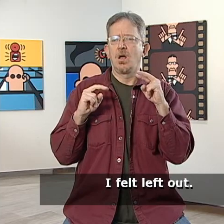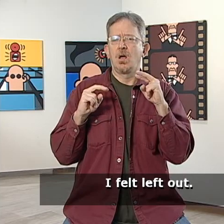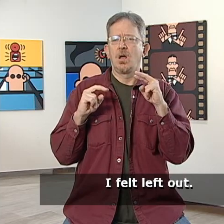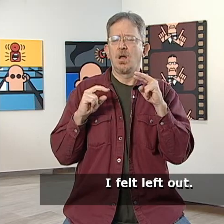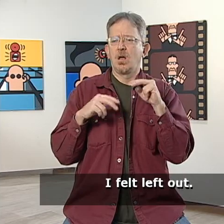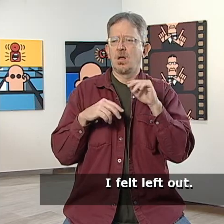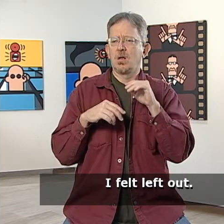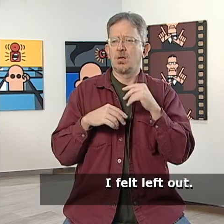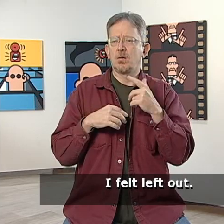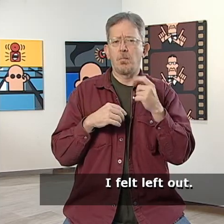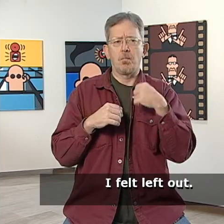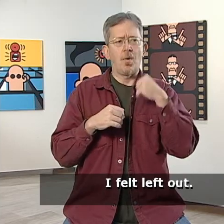left out.